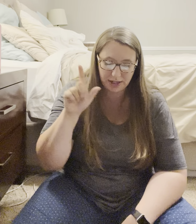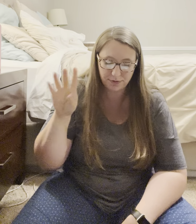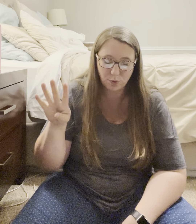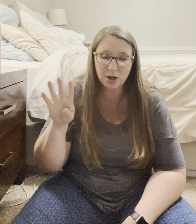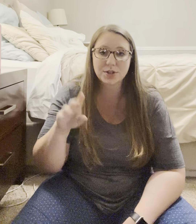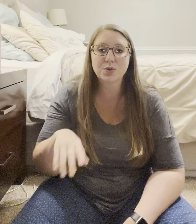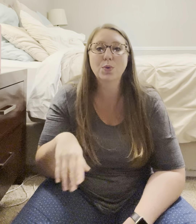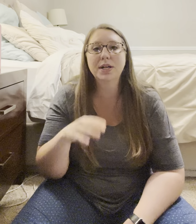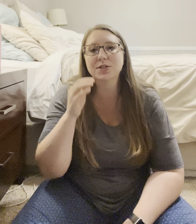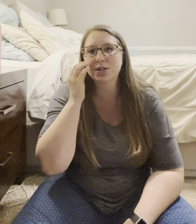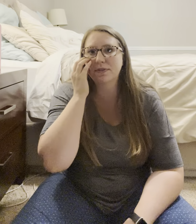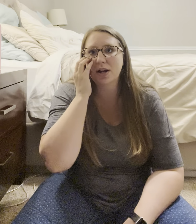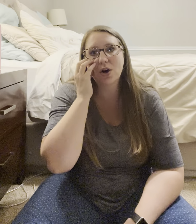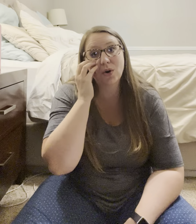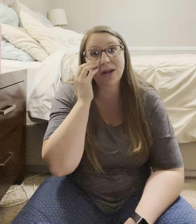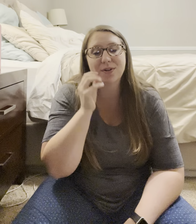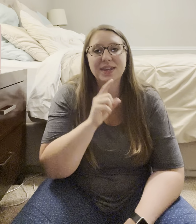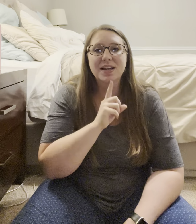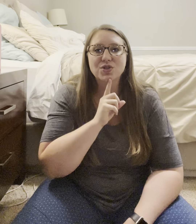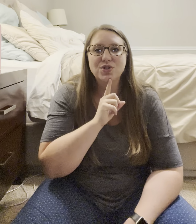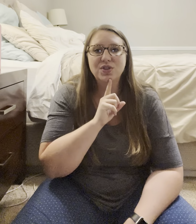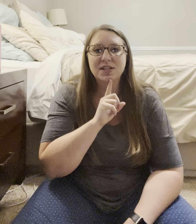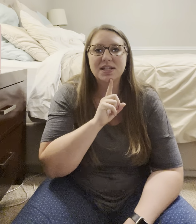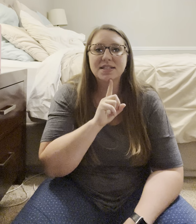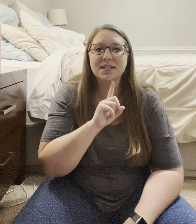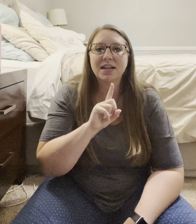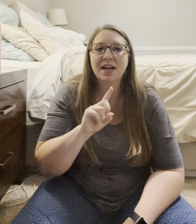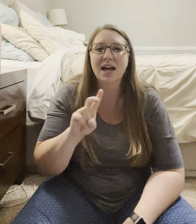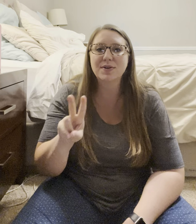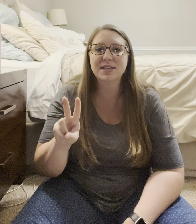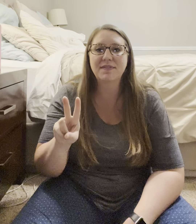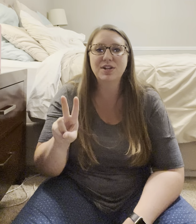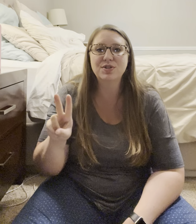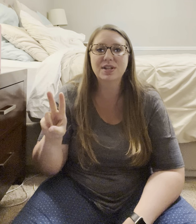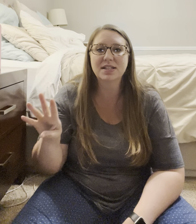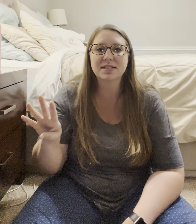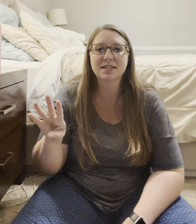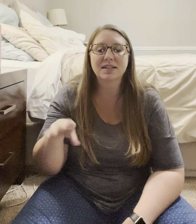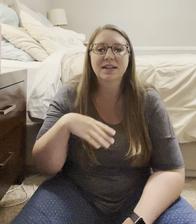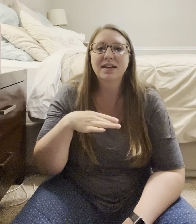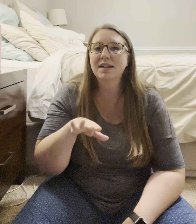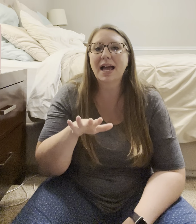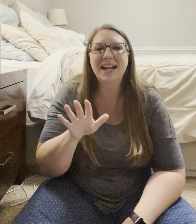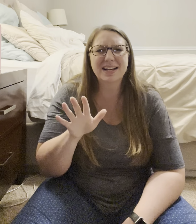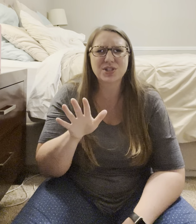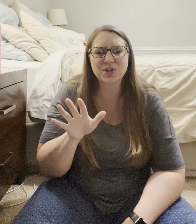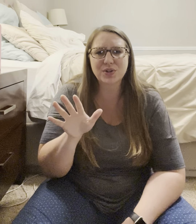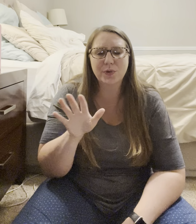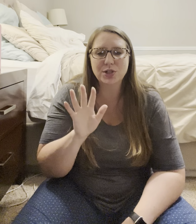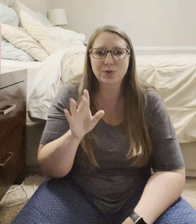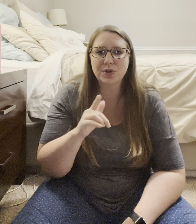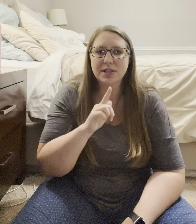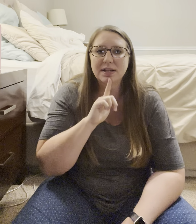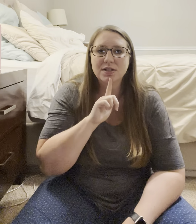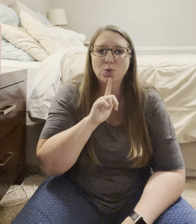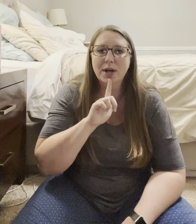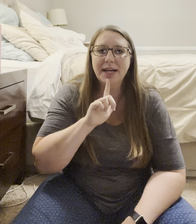24. So, 20s are different. Oh, I don't think I showed you this. I was having you do this. I actually don't know what you were doing. 20